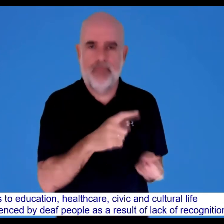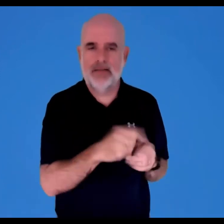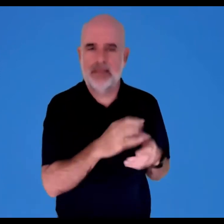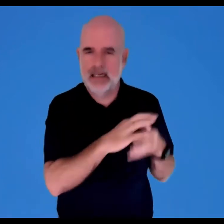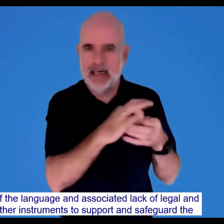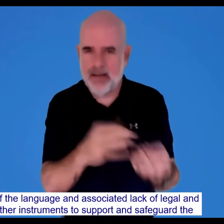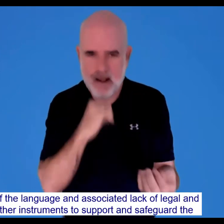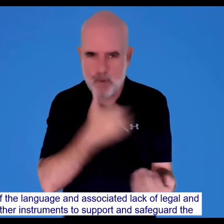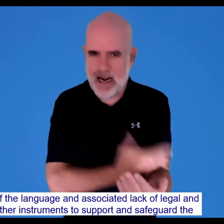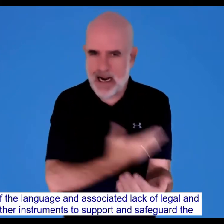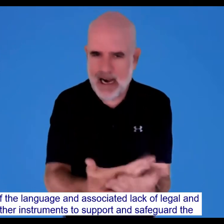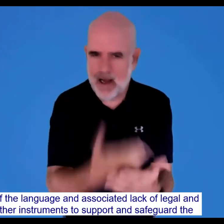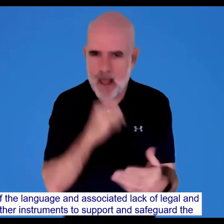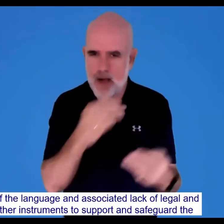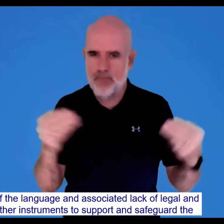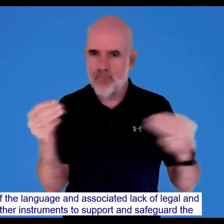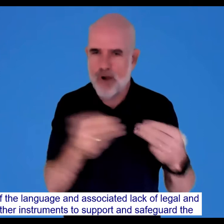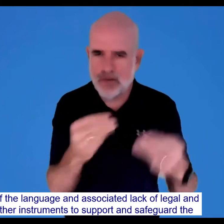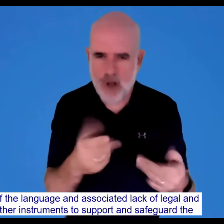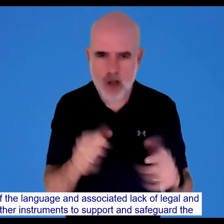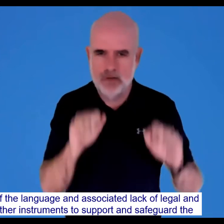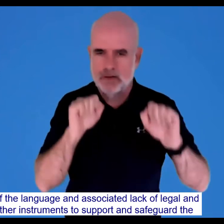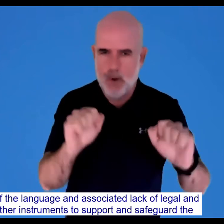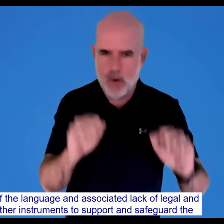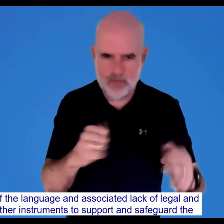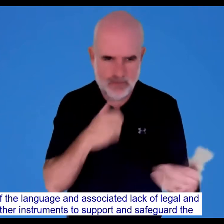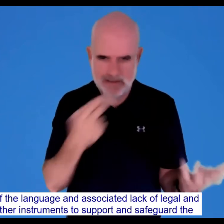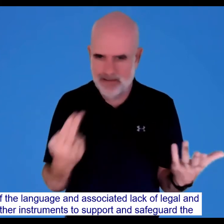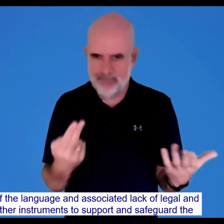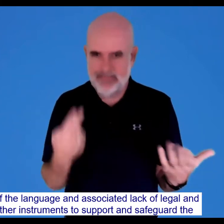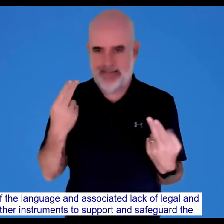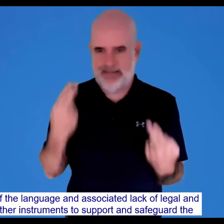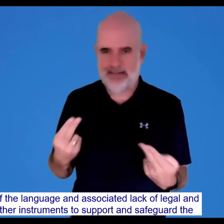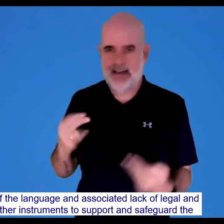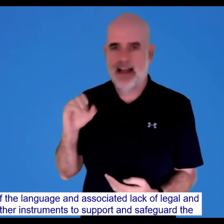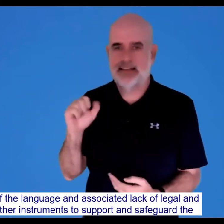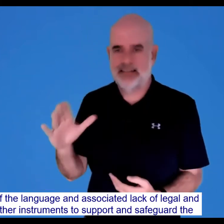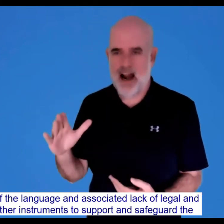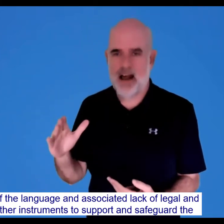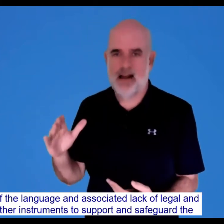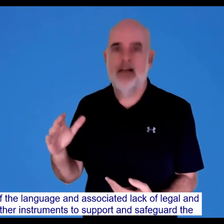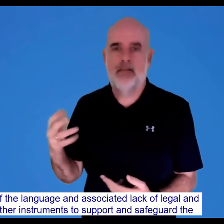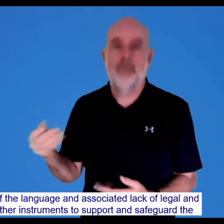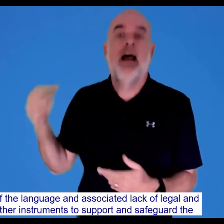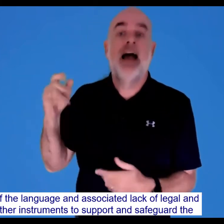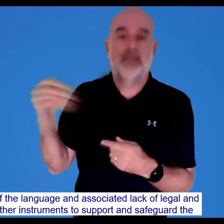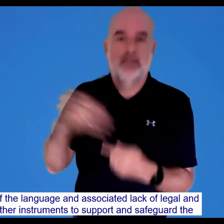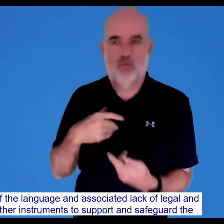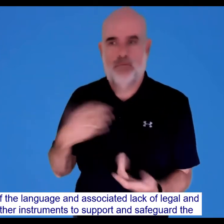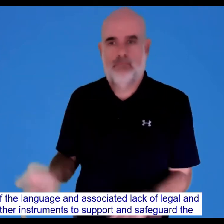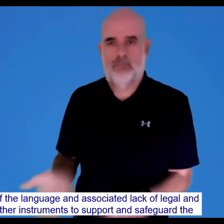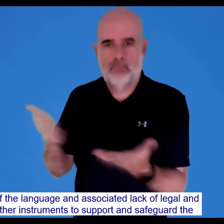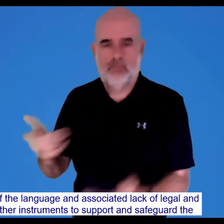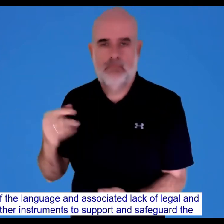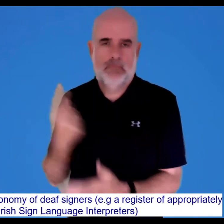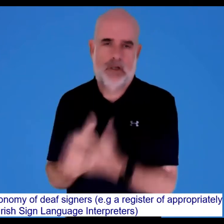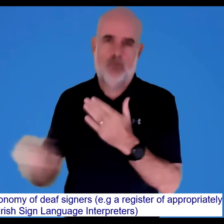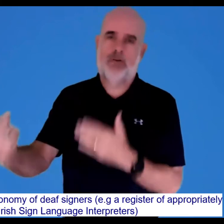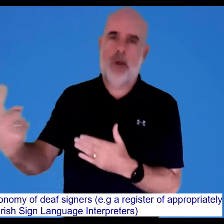of recognition of the language and associated lack of legal and other instruments to support